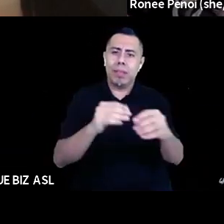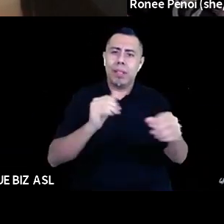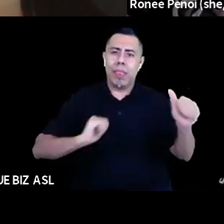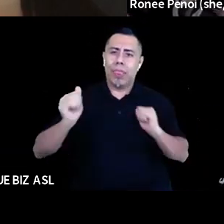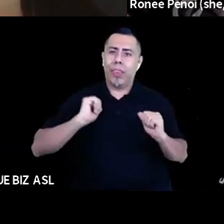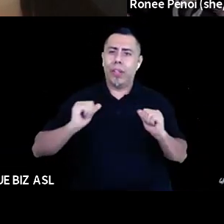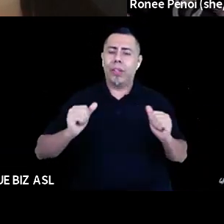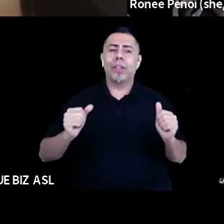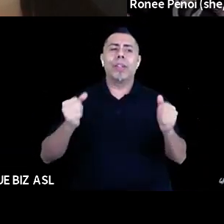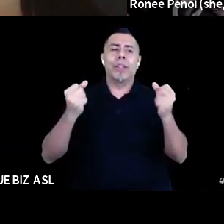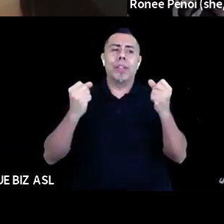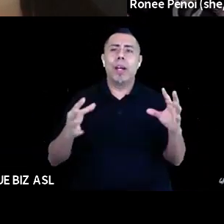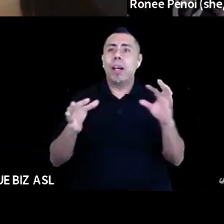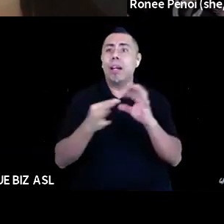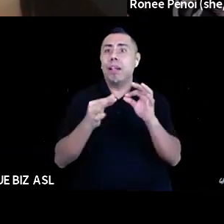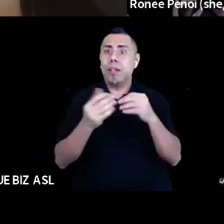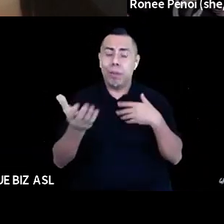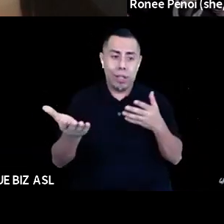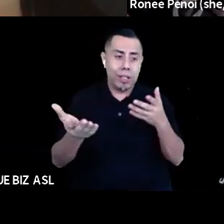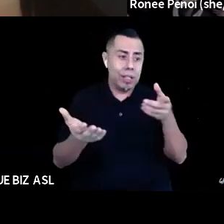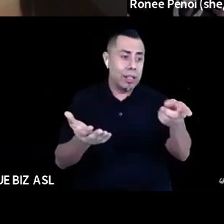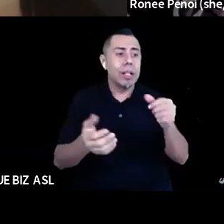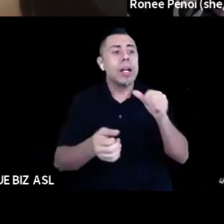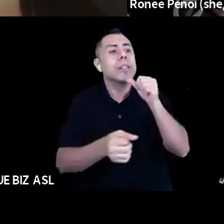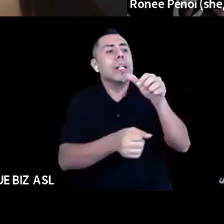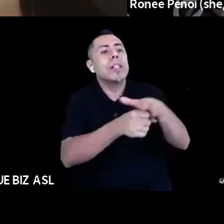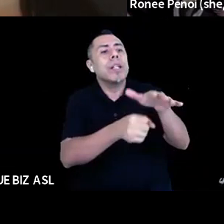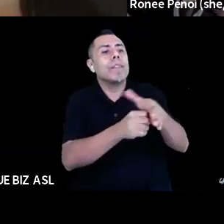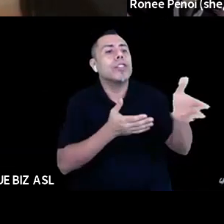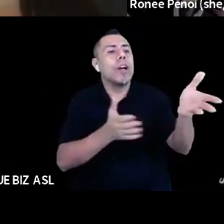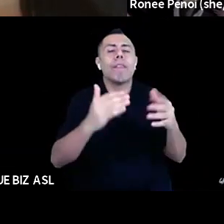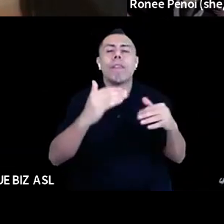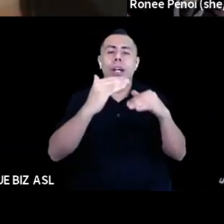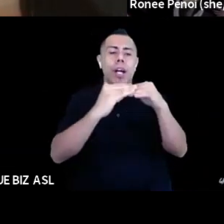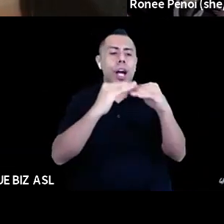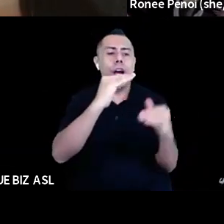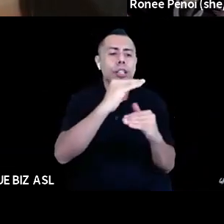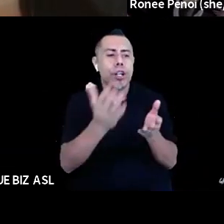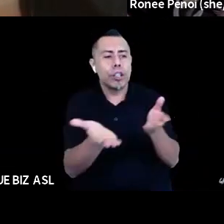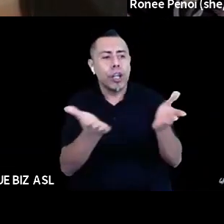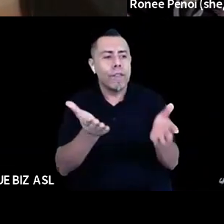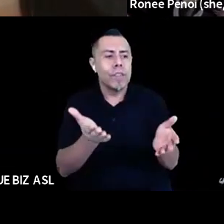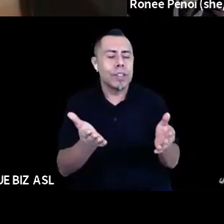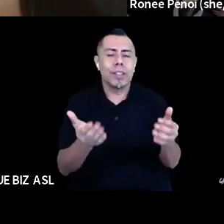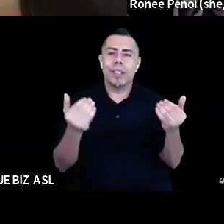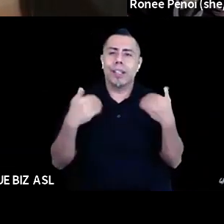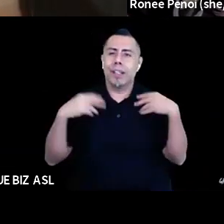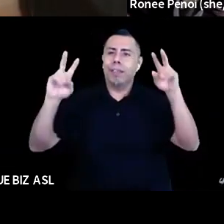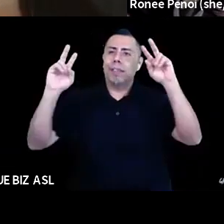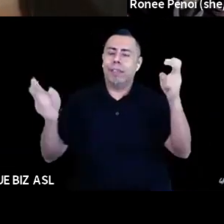that are underserved or unserved. There's this manifest destiny white man's burden that you see in a lot of this